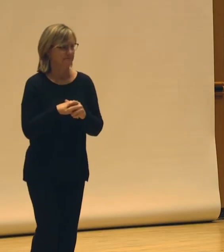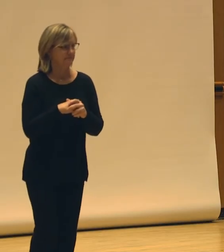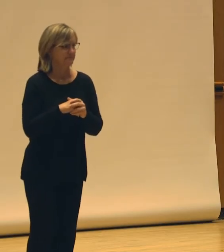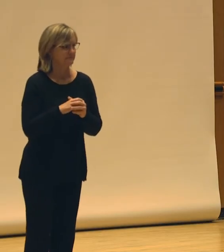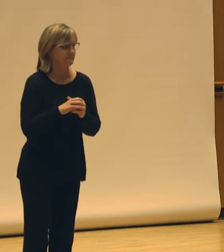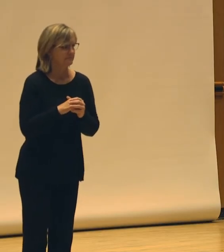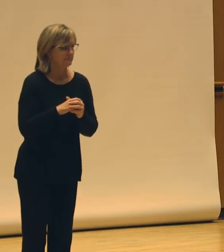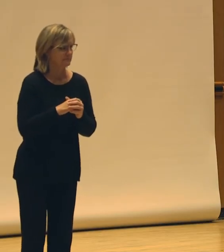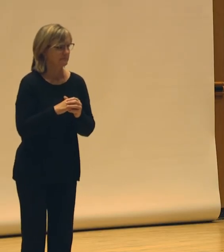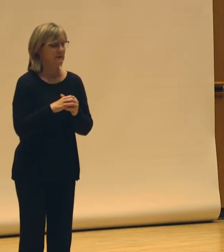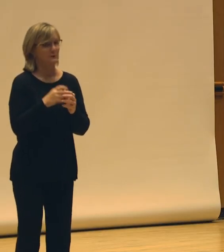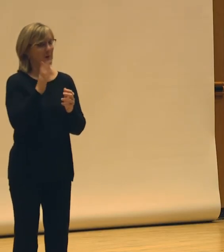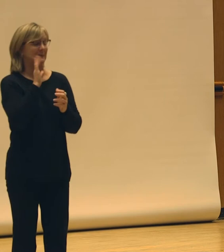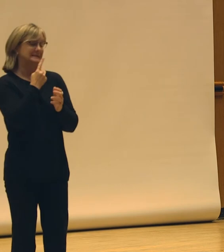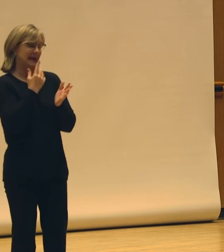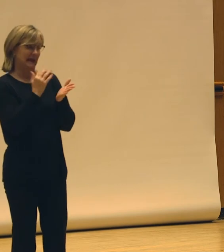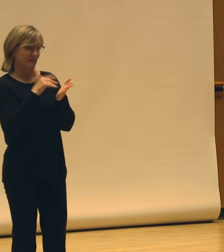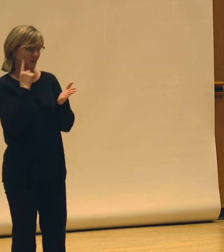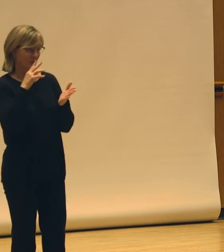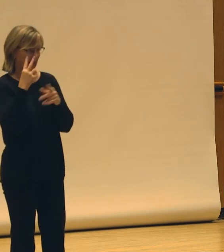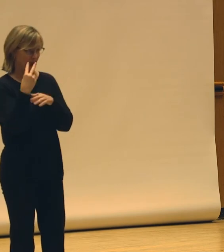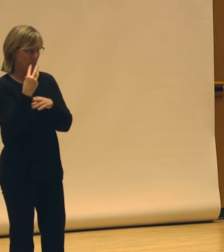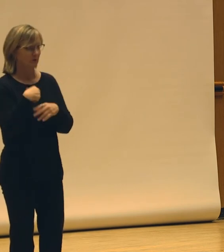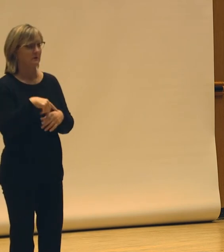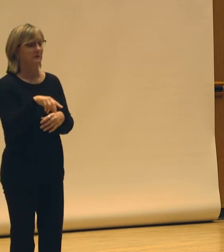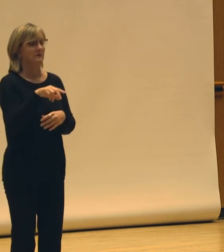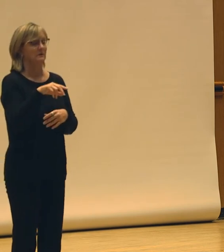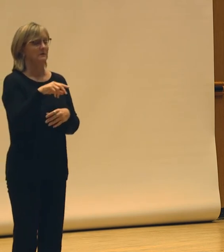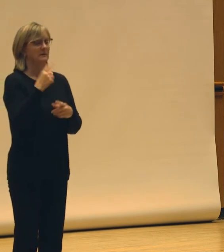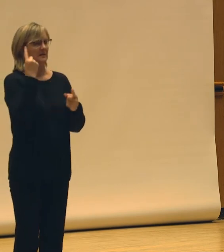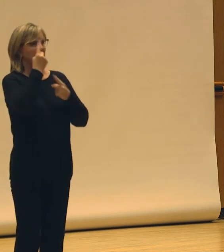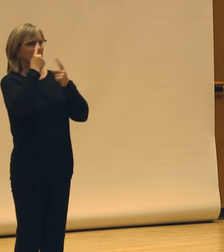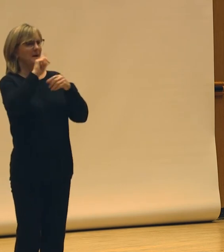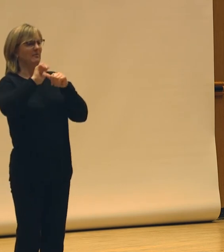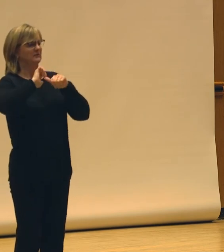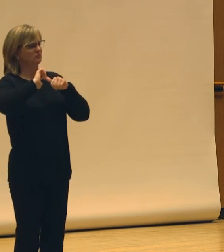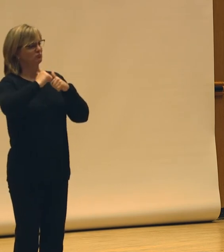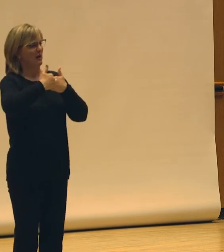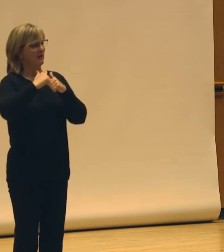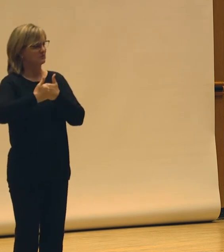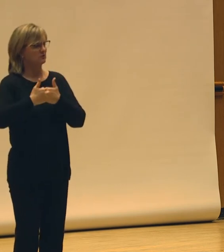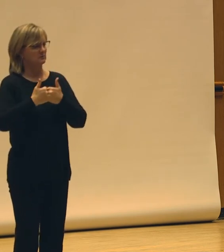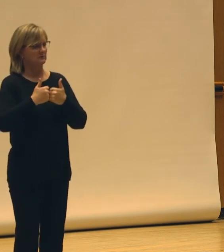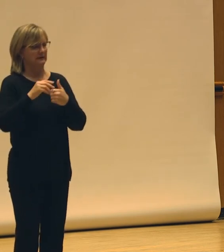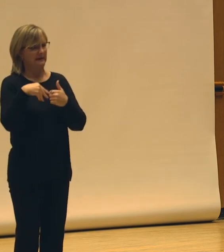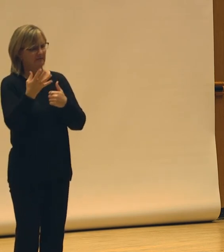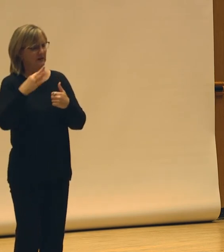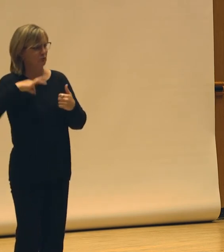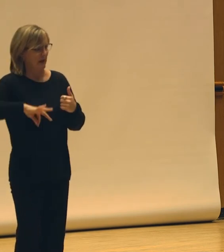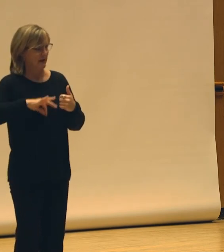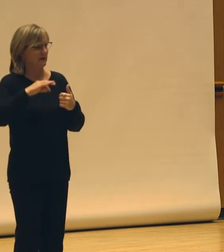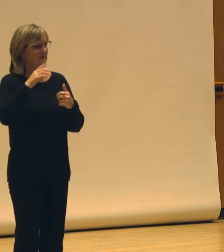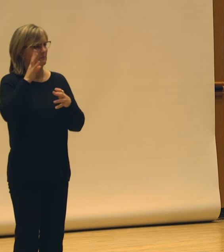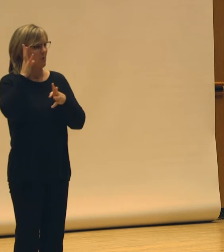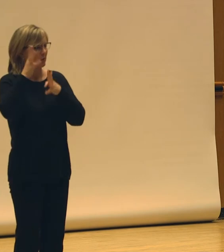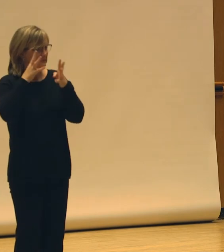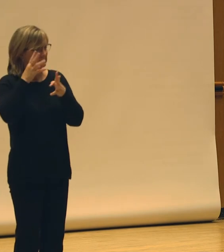To repeat for the camera. Musings on the challenges of crediting artistic authorship.